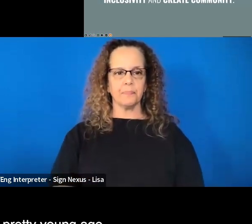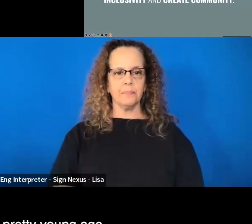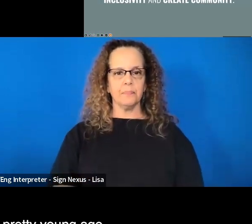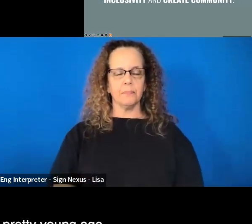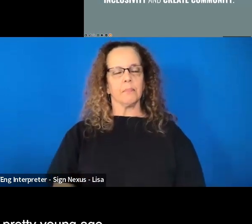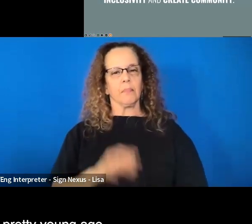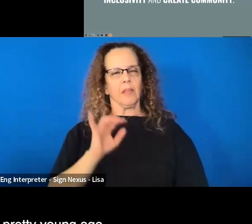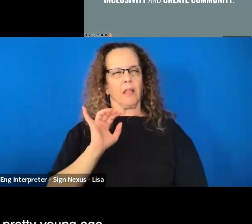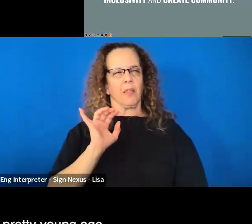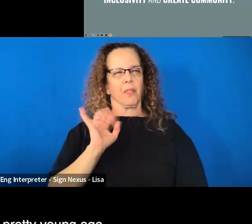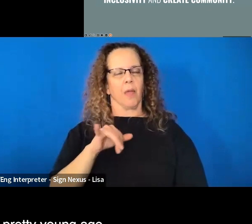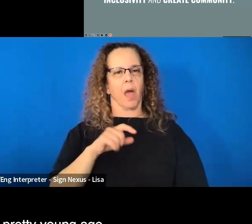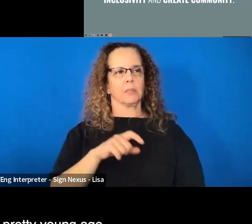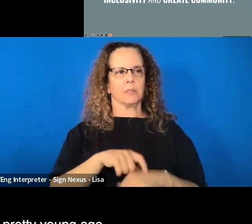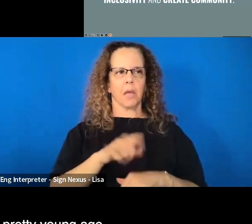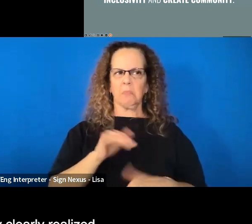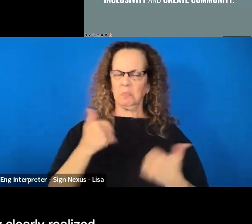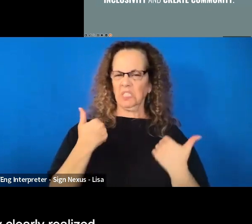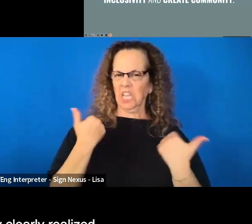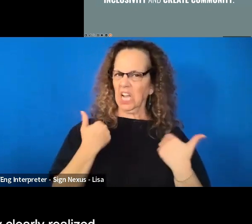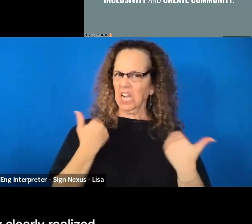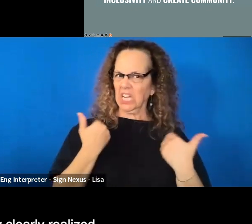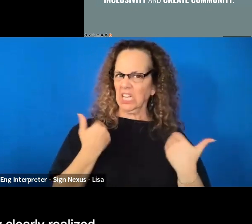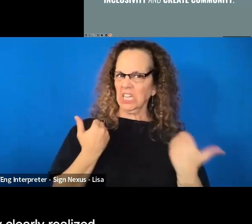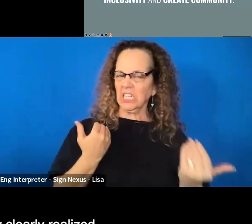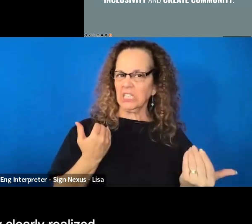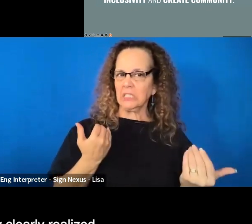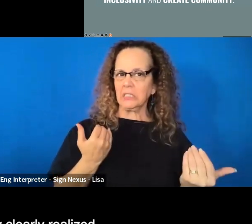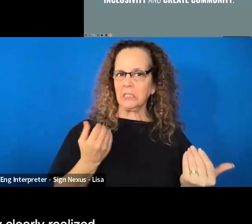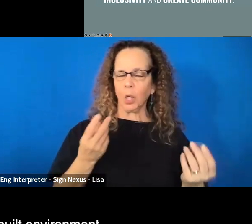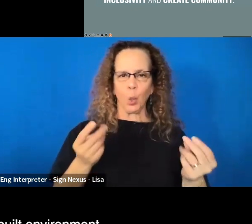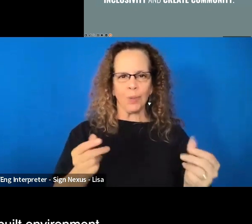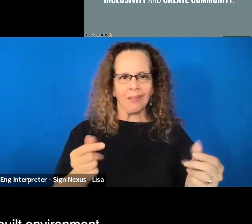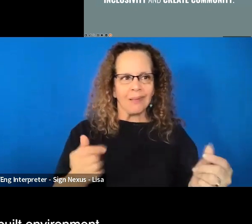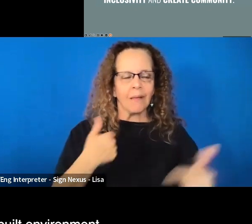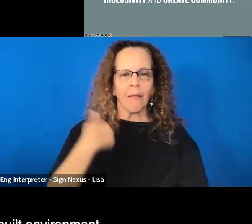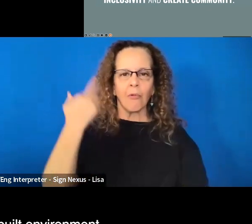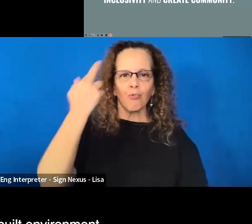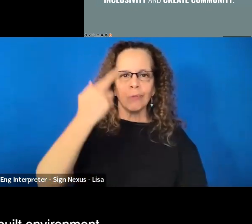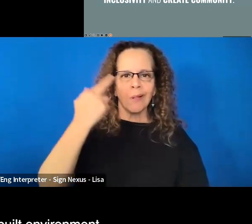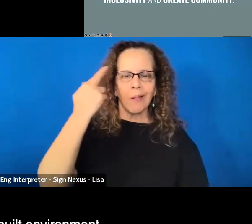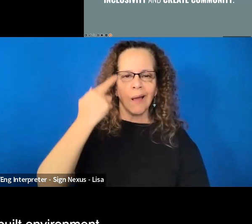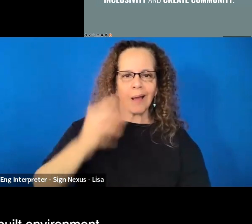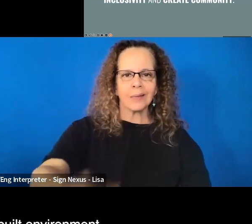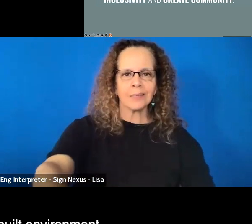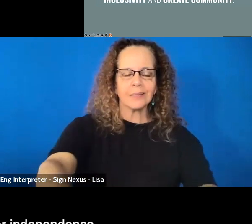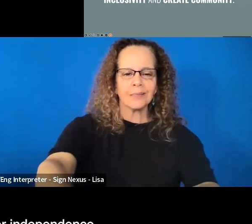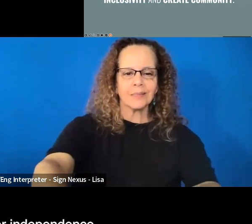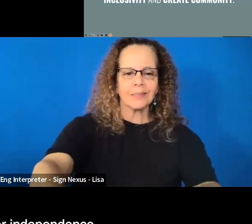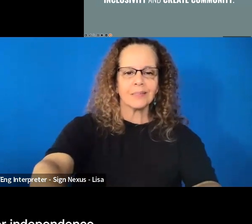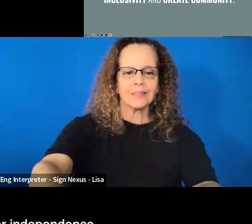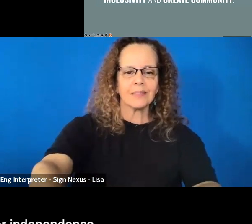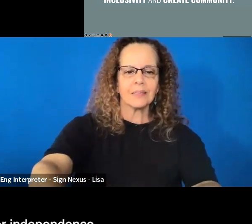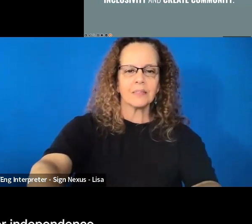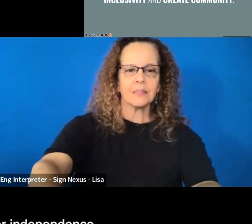point, at a pretty young age, that I quickly and very clearly realized that the design of the built environment